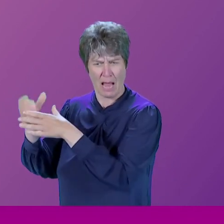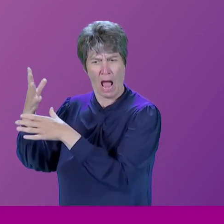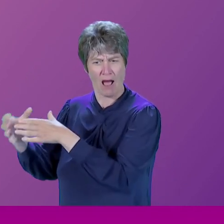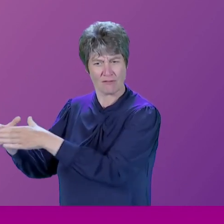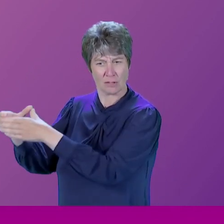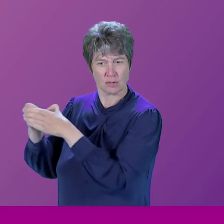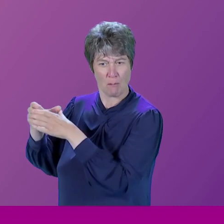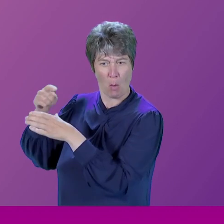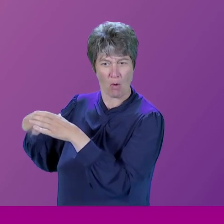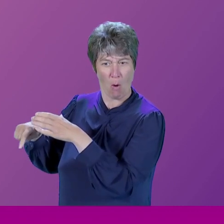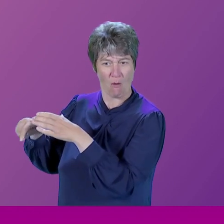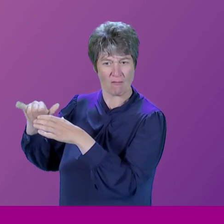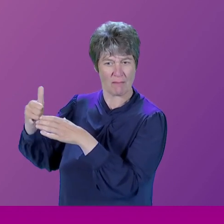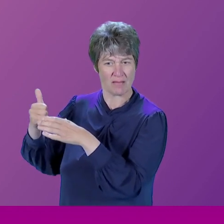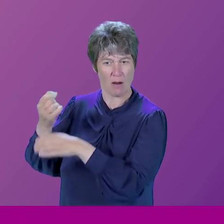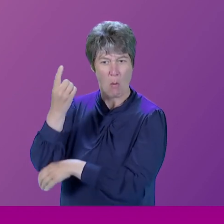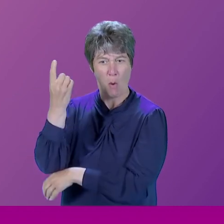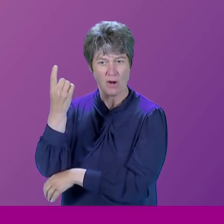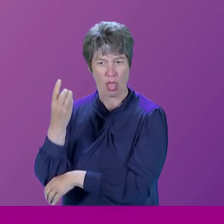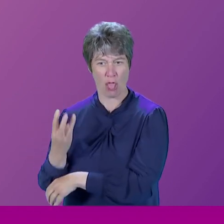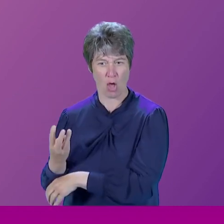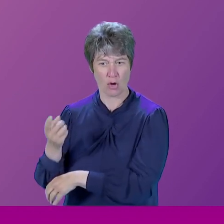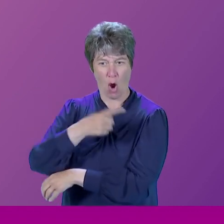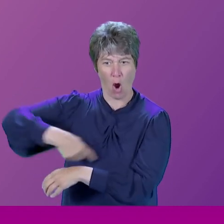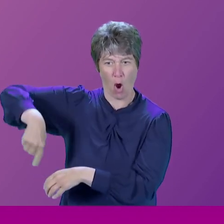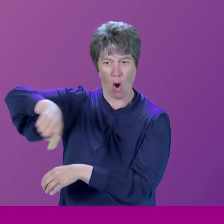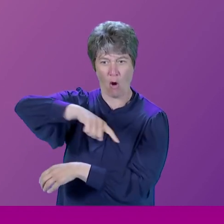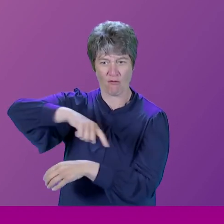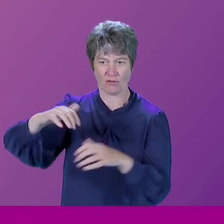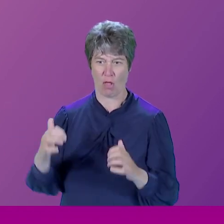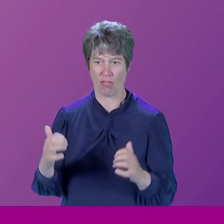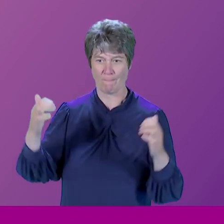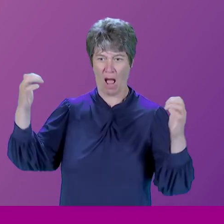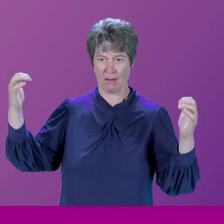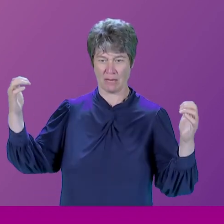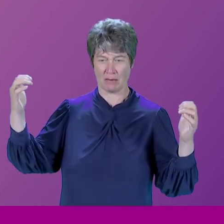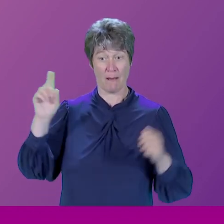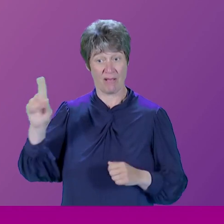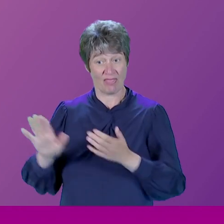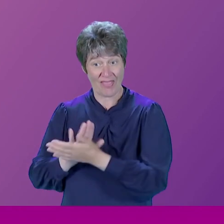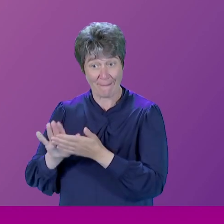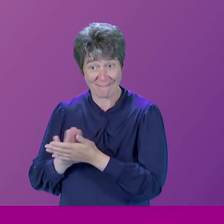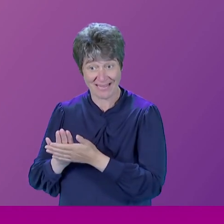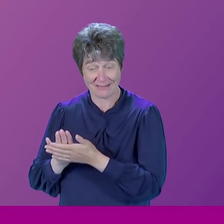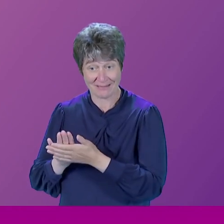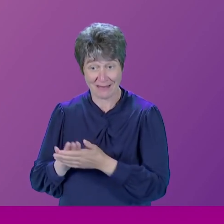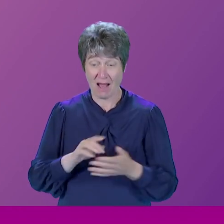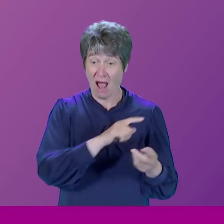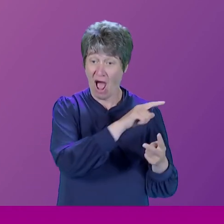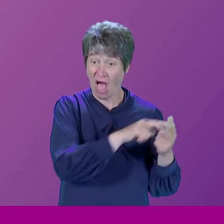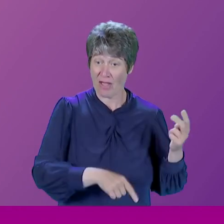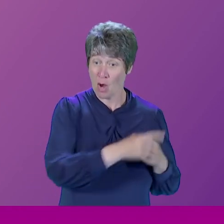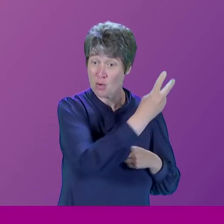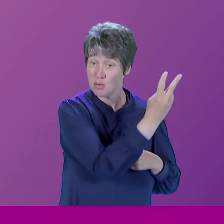a third of the members of parliament. Or another way of putting it is that person lacks the support of two-thirds of the parliamentary